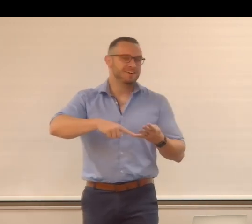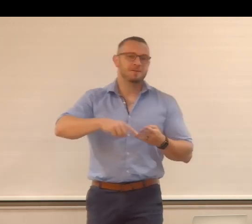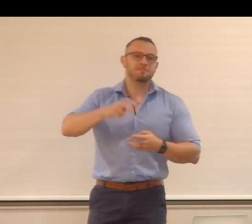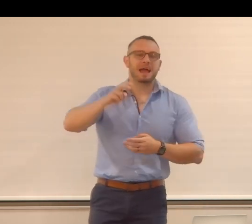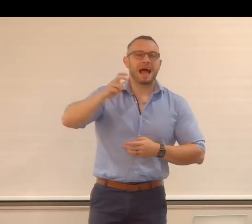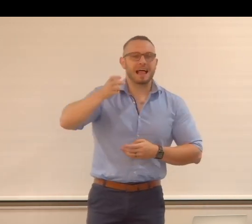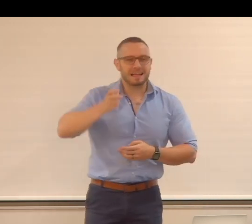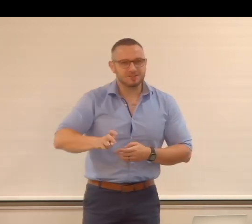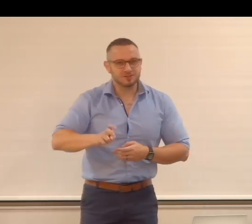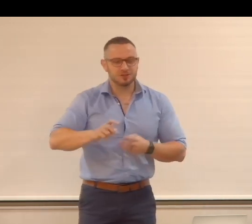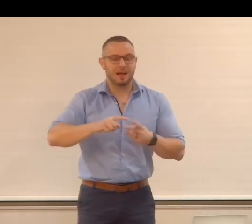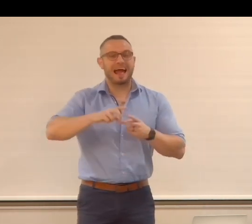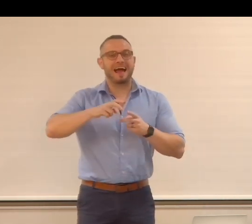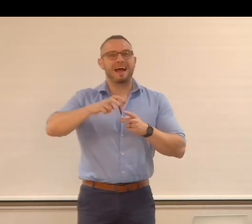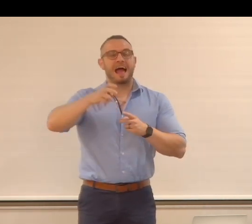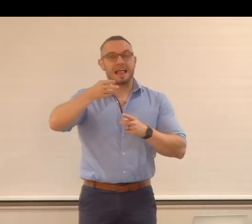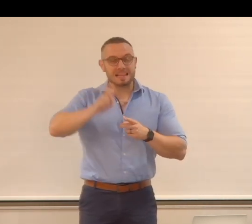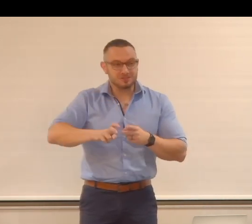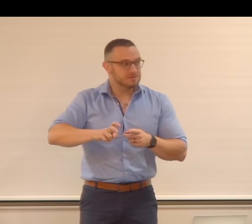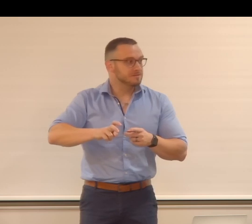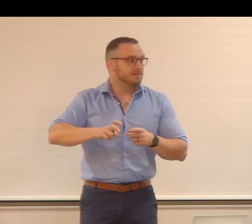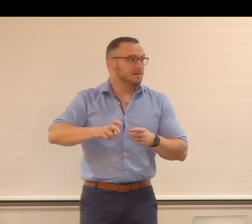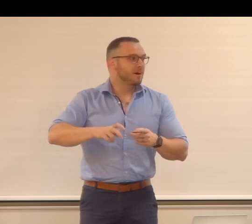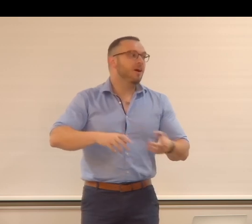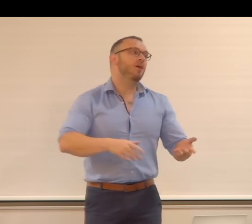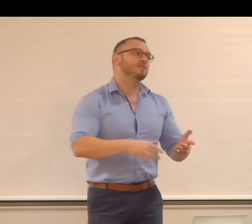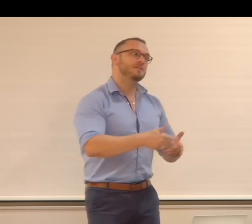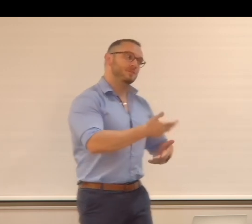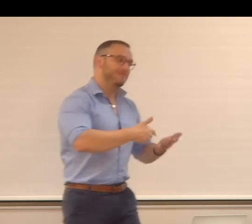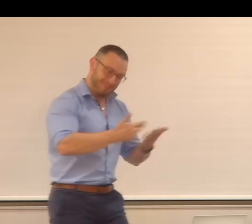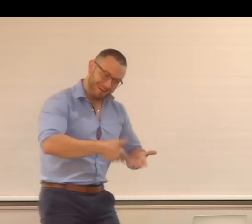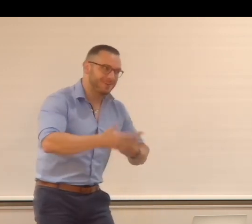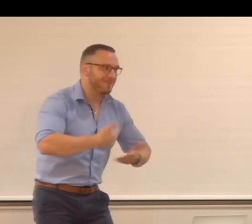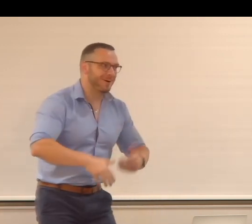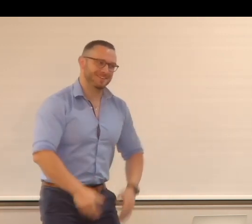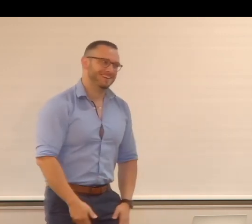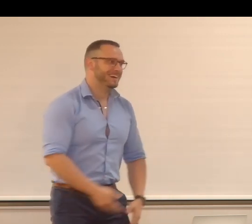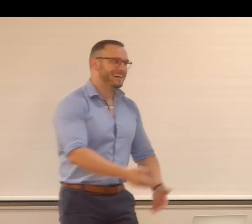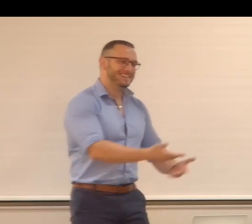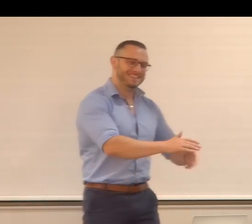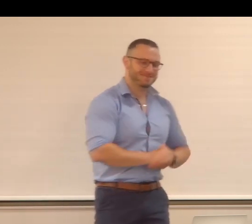Electrical, electronic, electromechanical components. Ah!